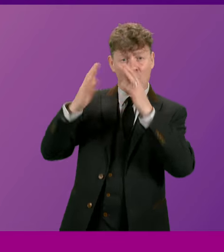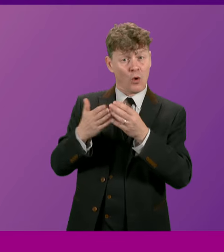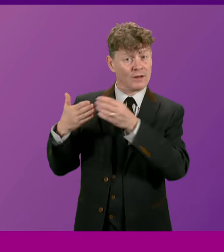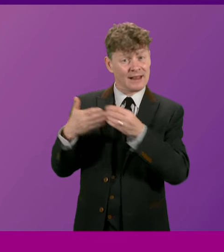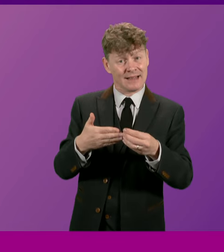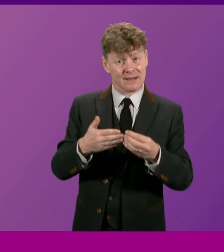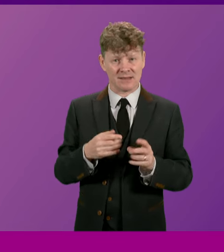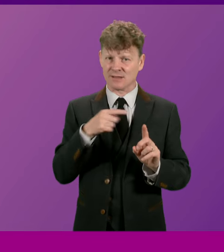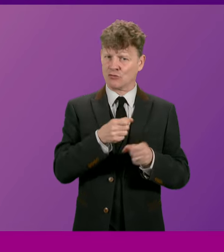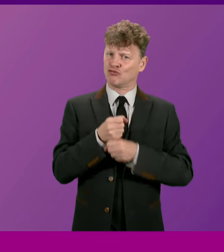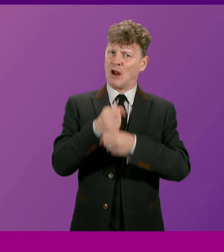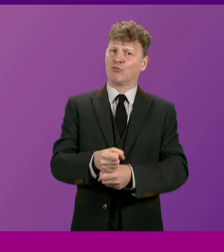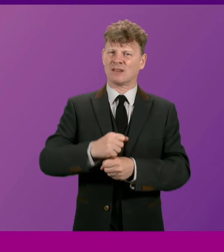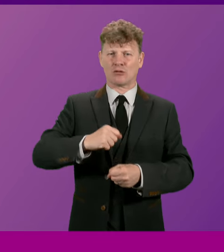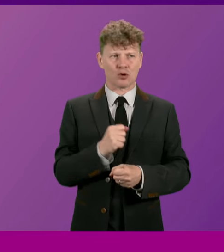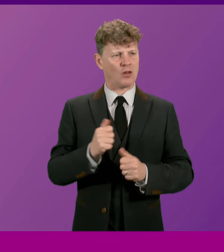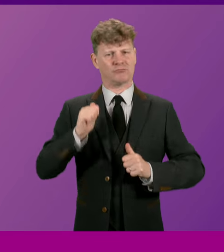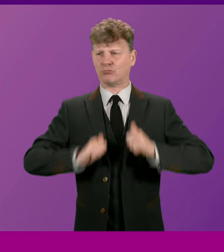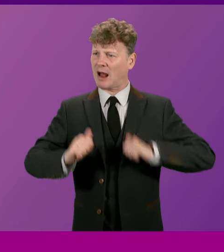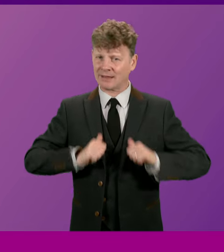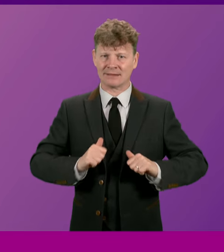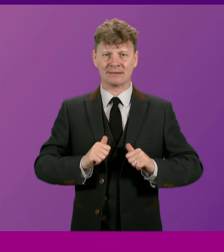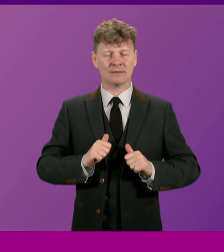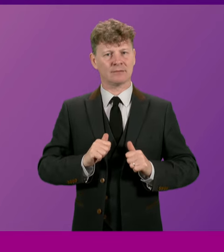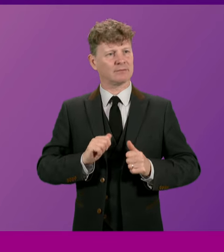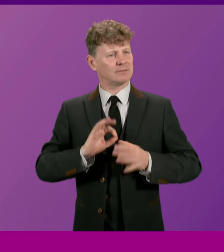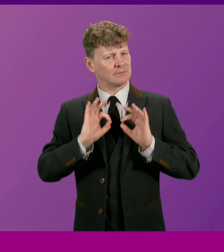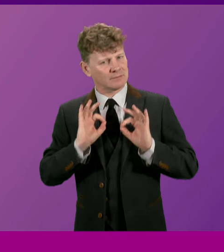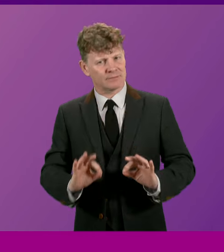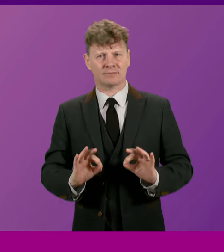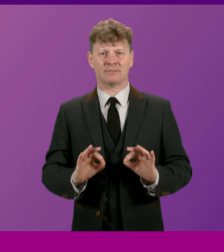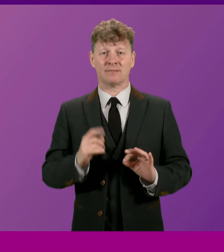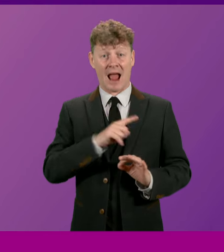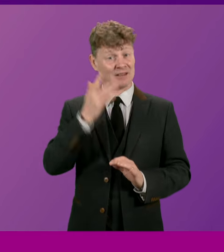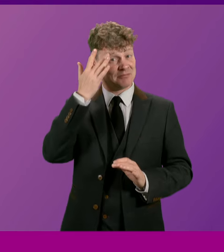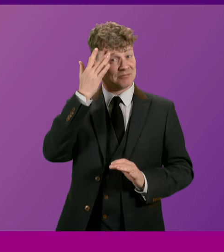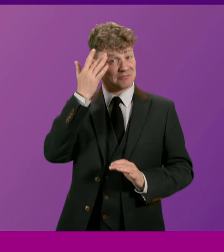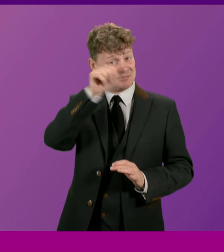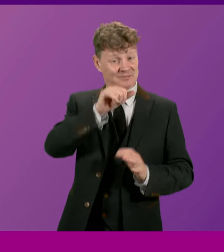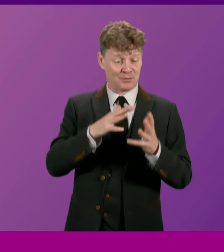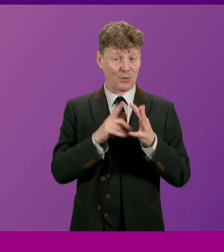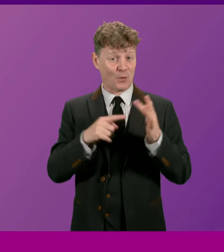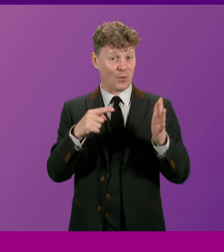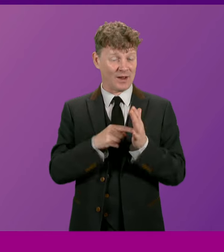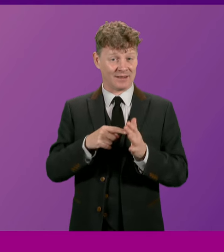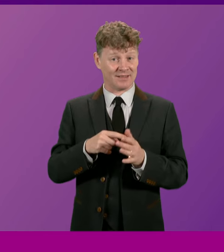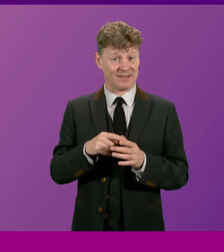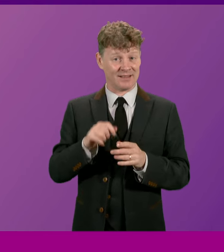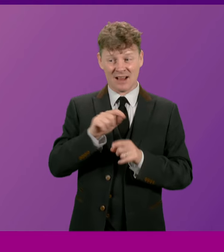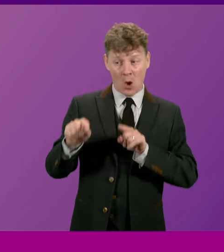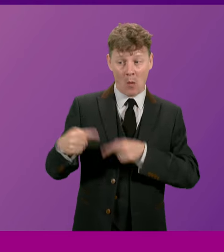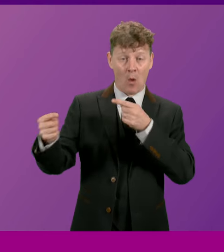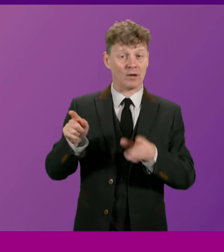represented Scotland with pride, with dignity, and a wit that often disarmed even his